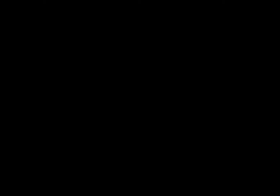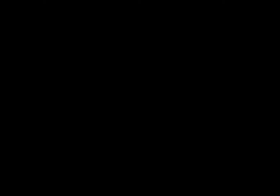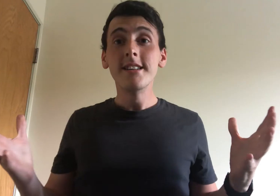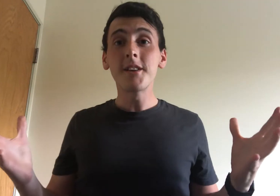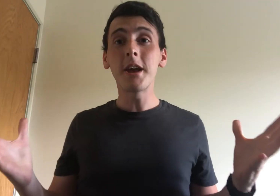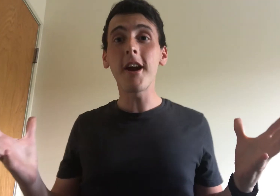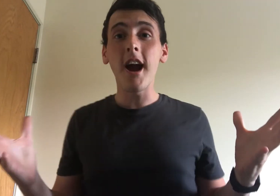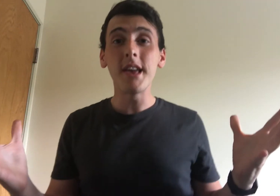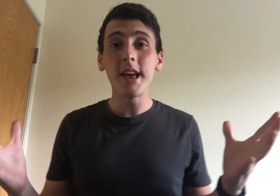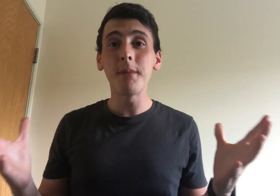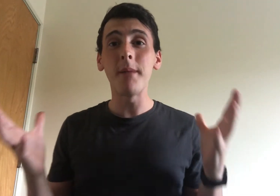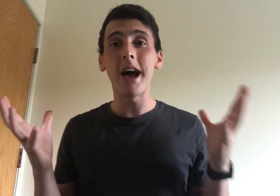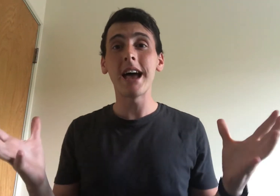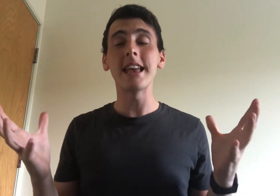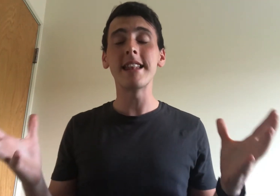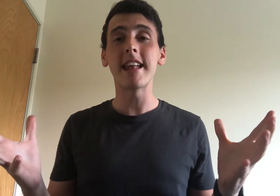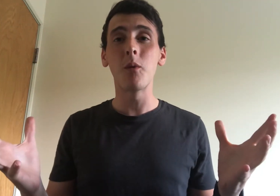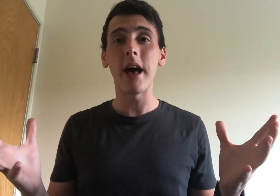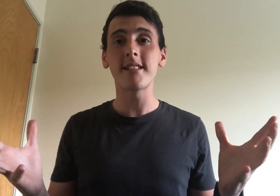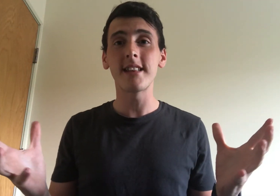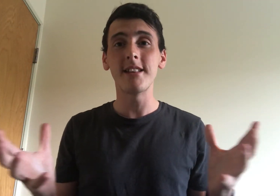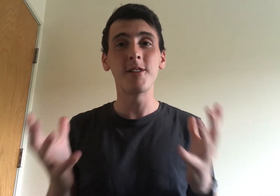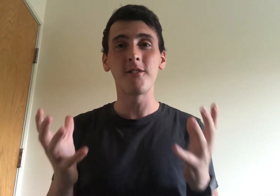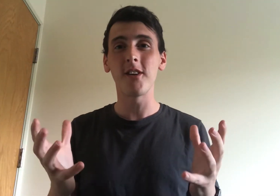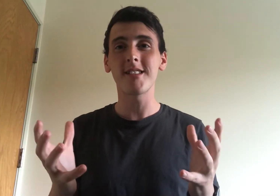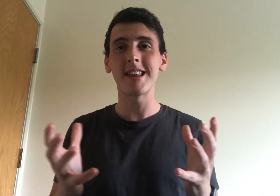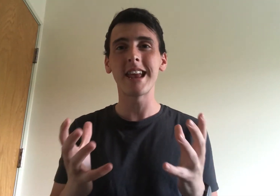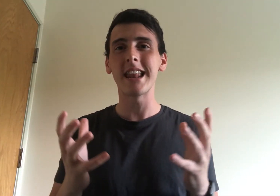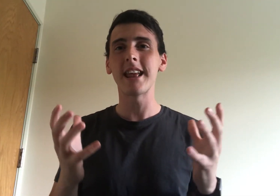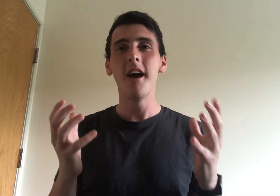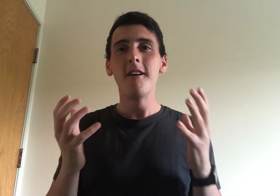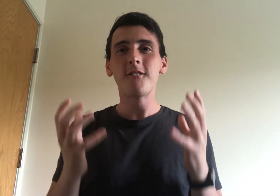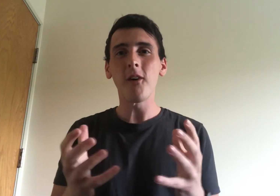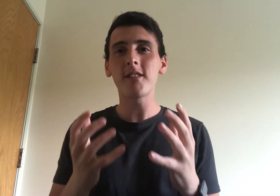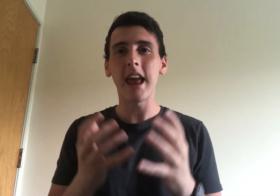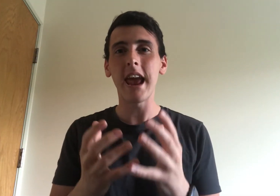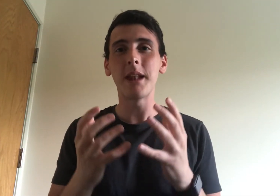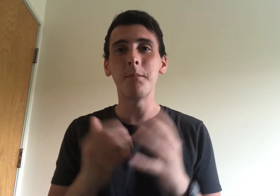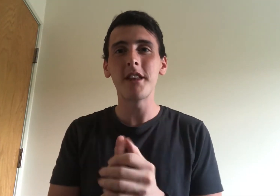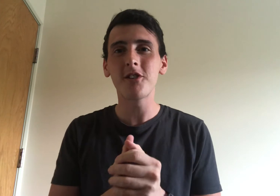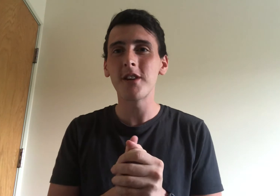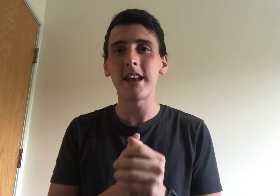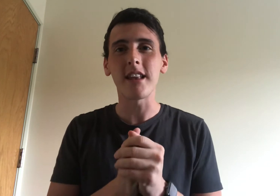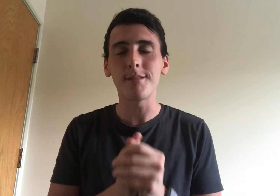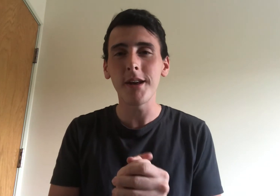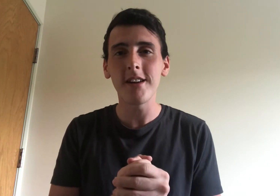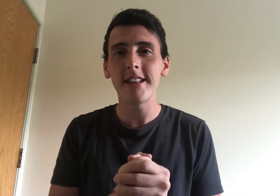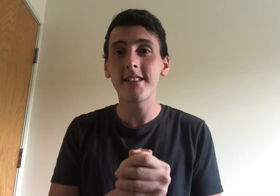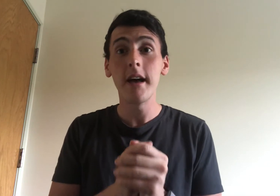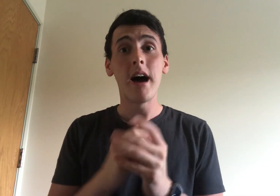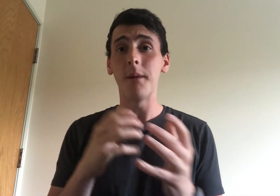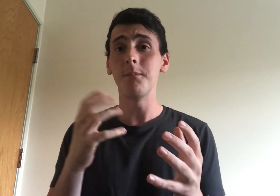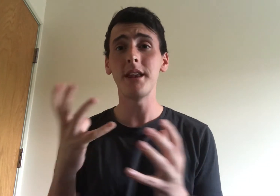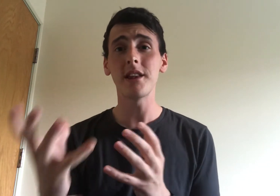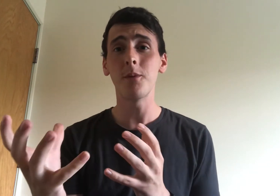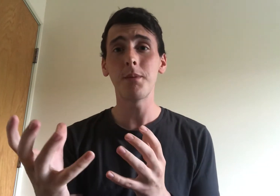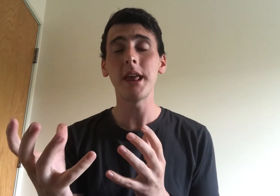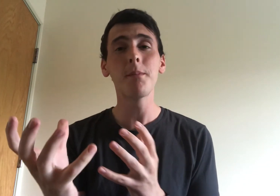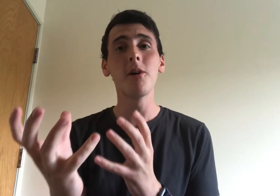So here I am. I'm at Indiana Wesleyan University getting first-hand ministry experience. I'm meeting new people.